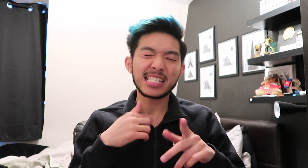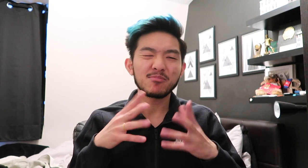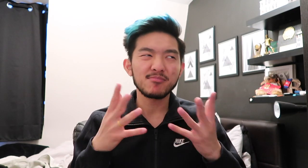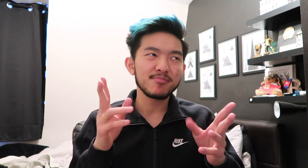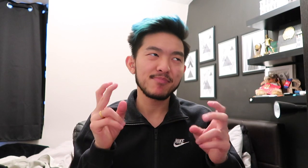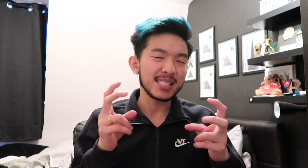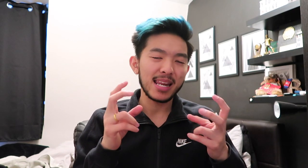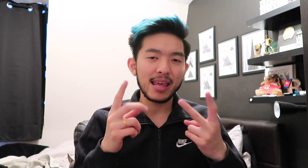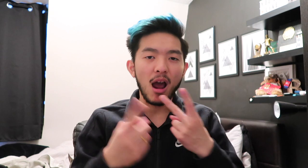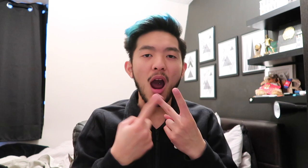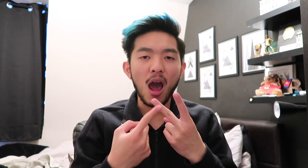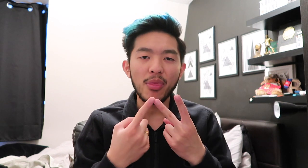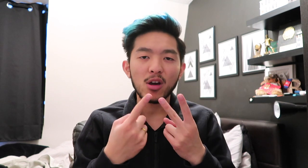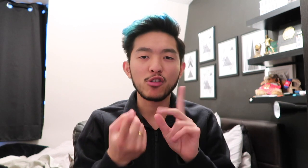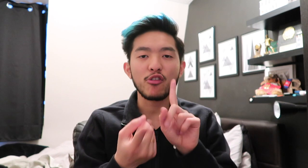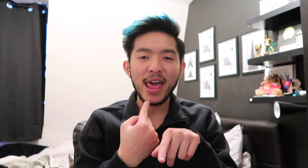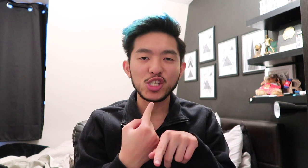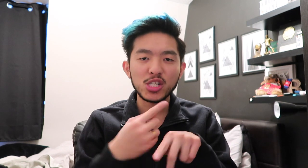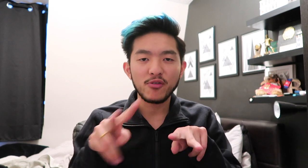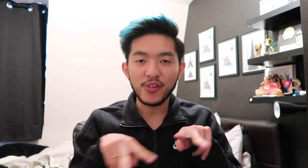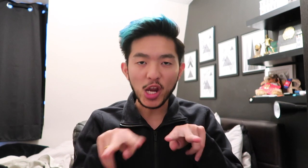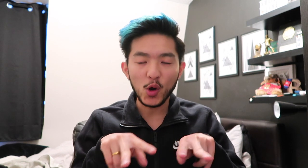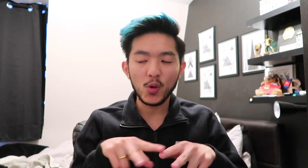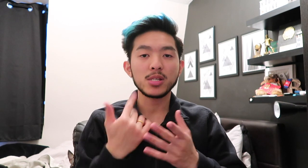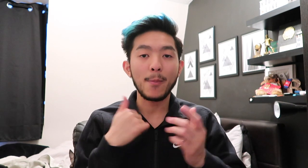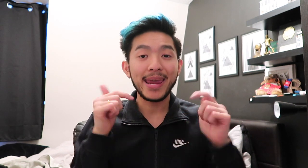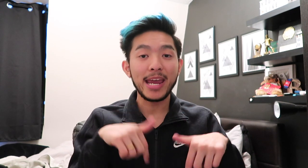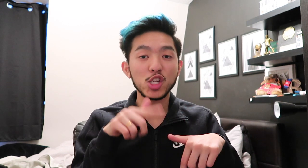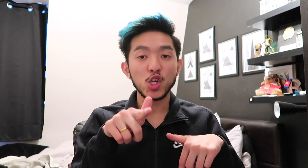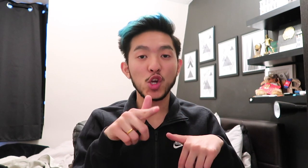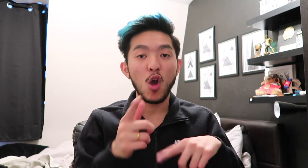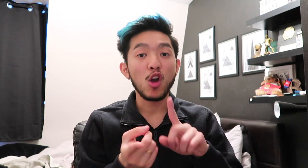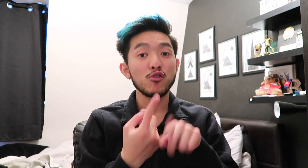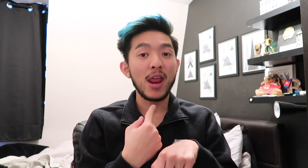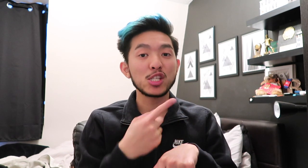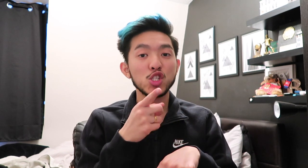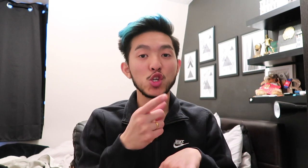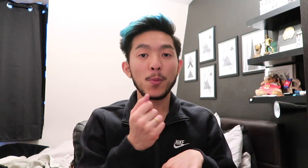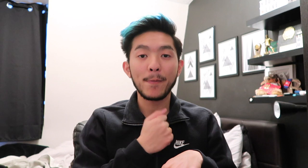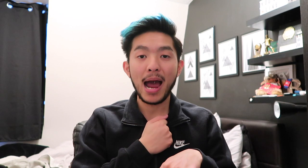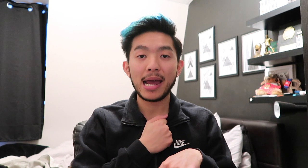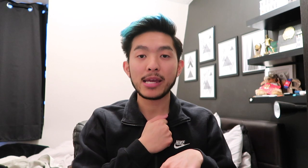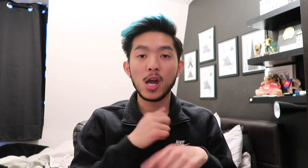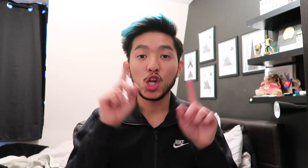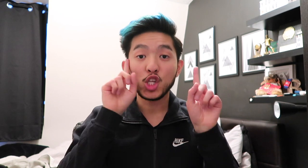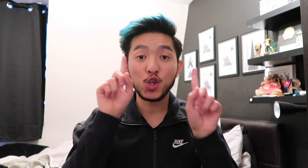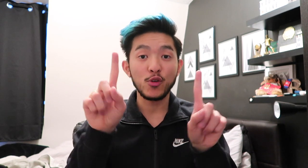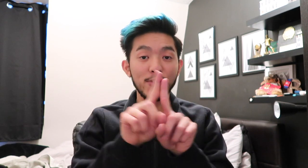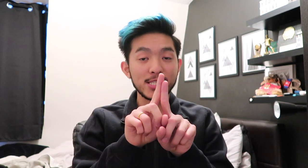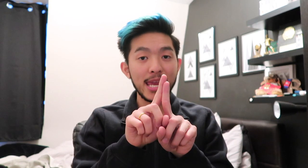especially on the red-action video, I'm here to relate to my QFC